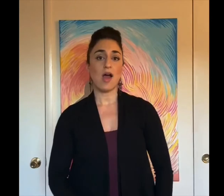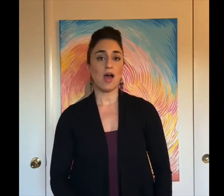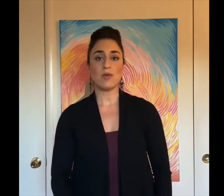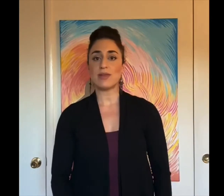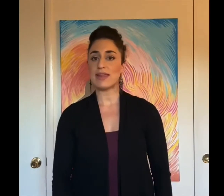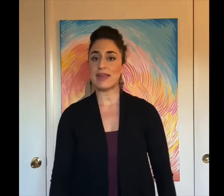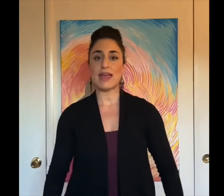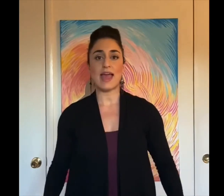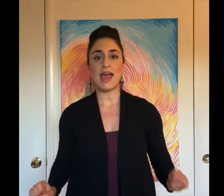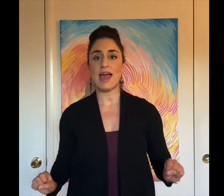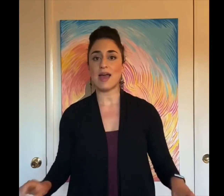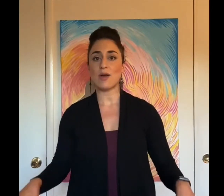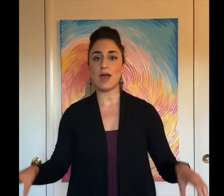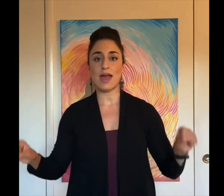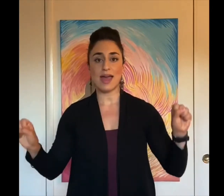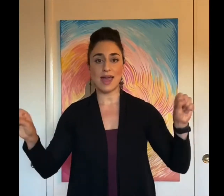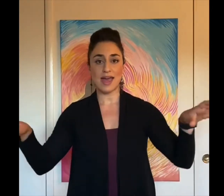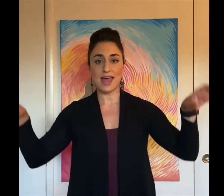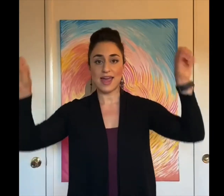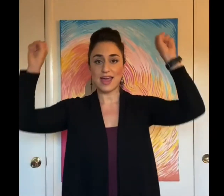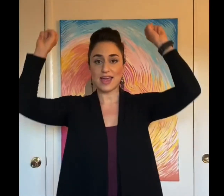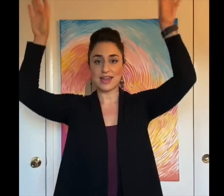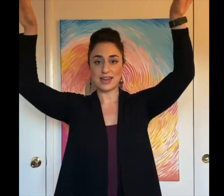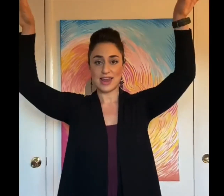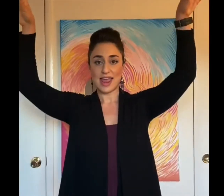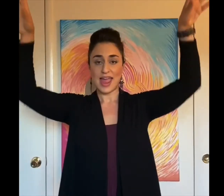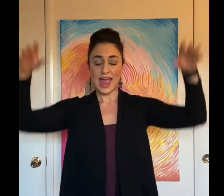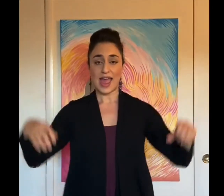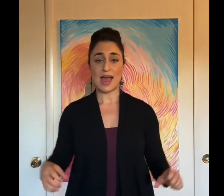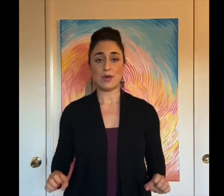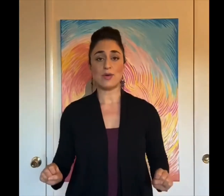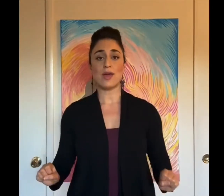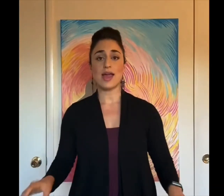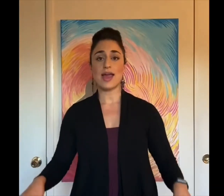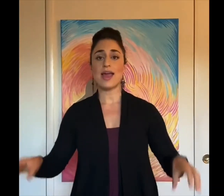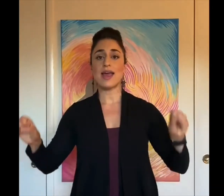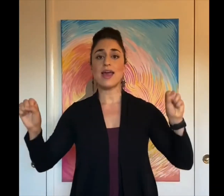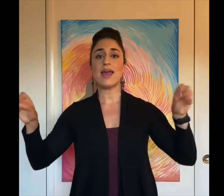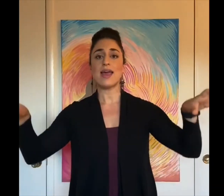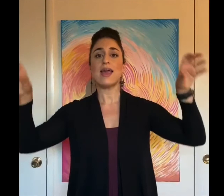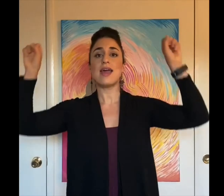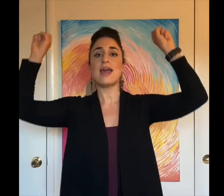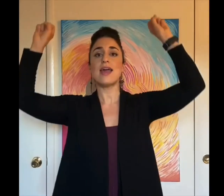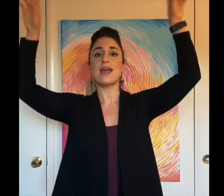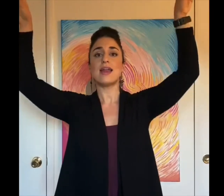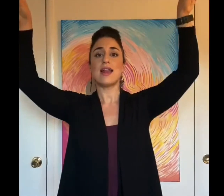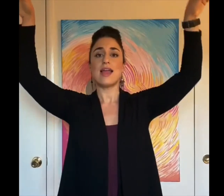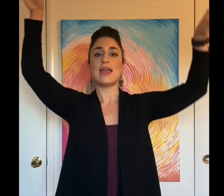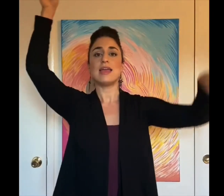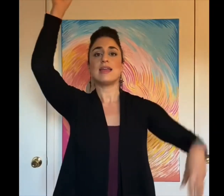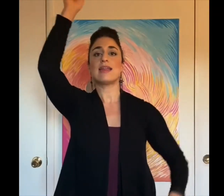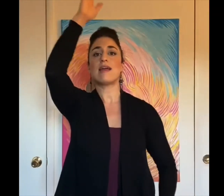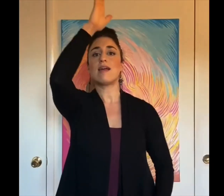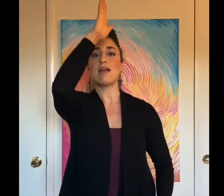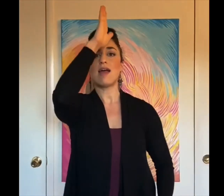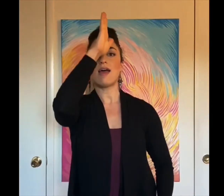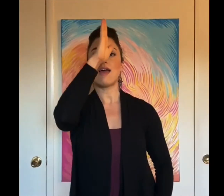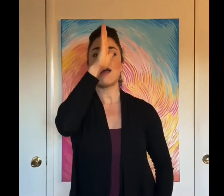all will see How great How great Is our God